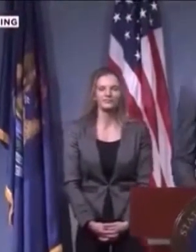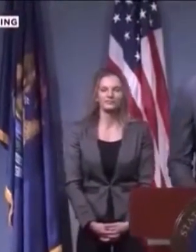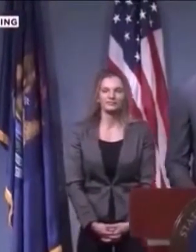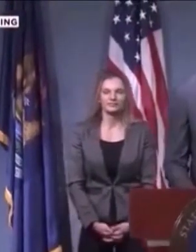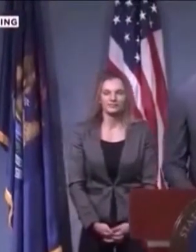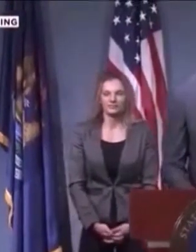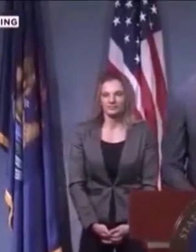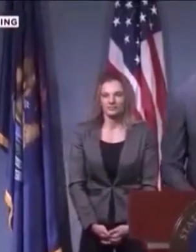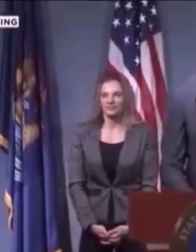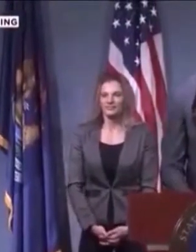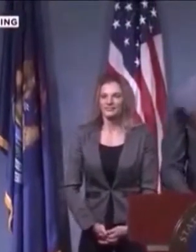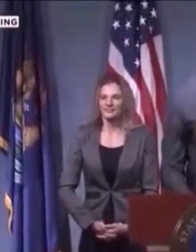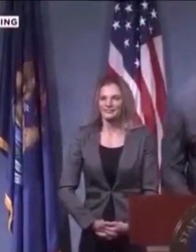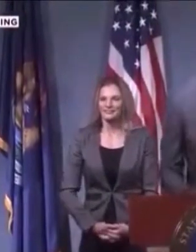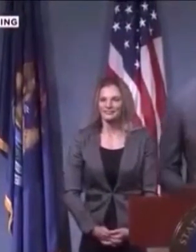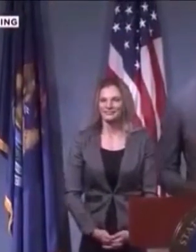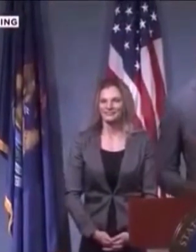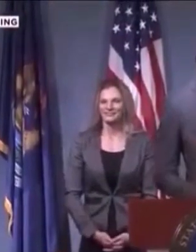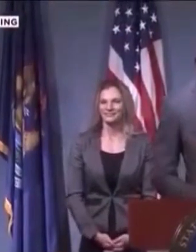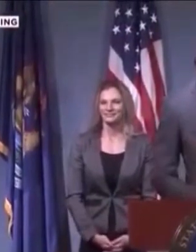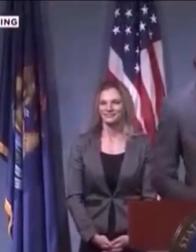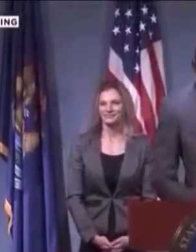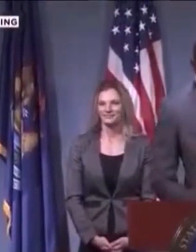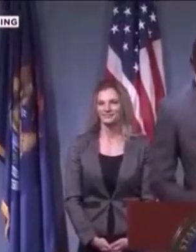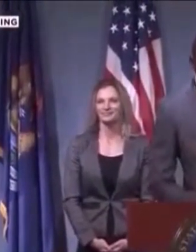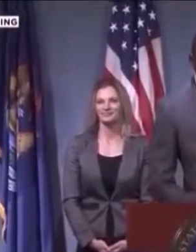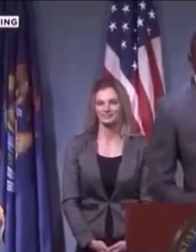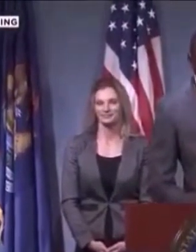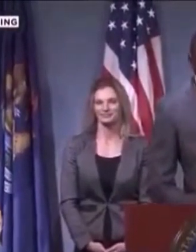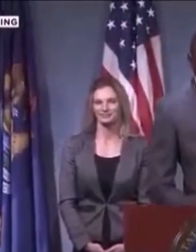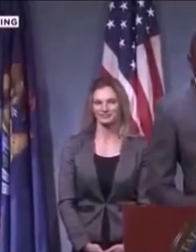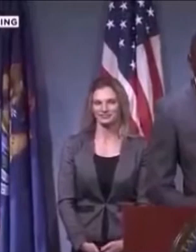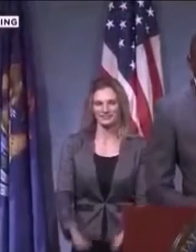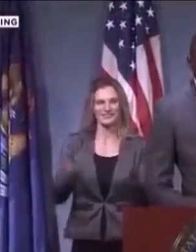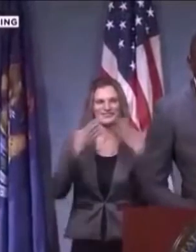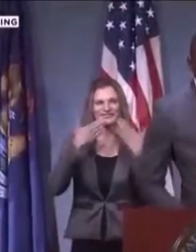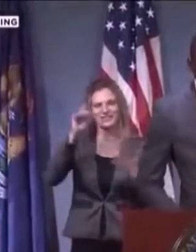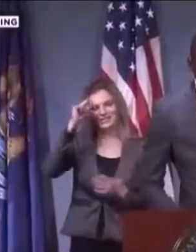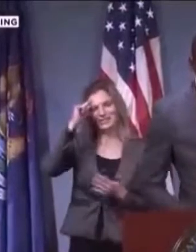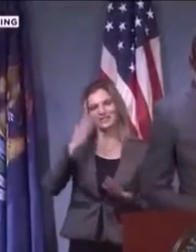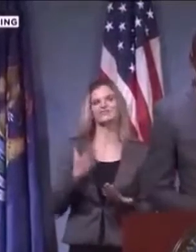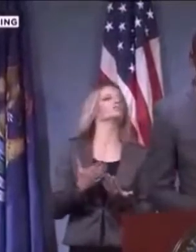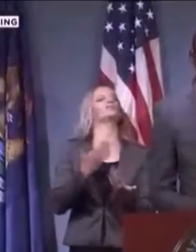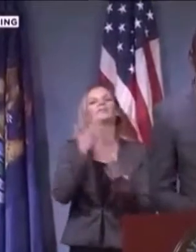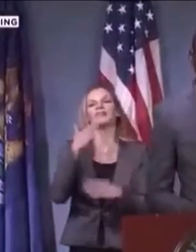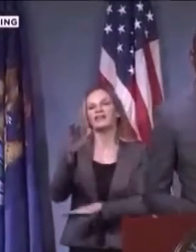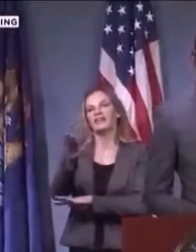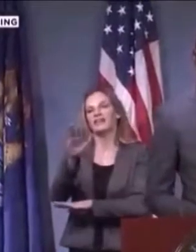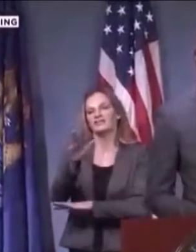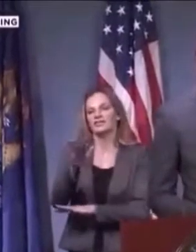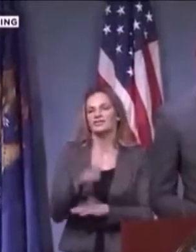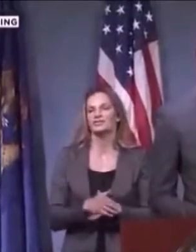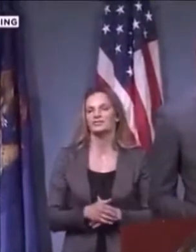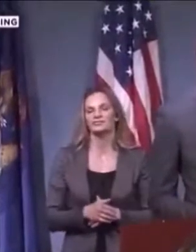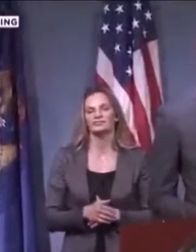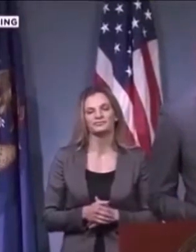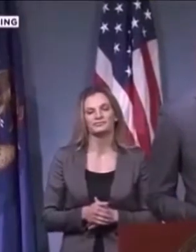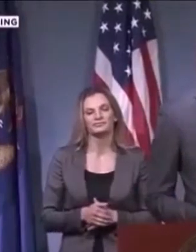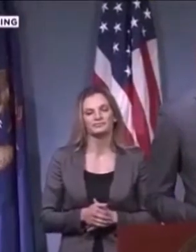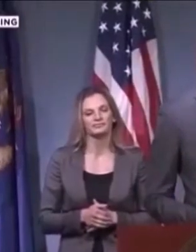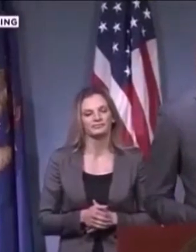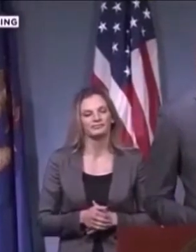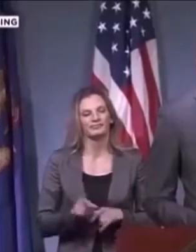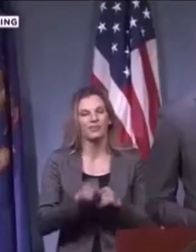politicians, she's trying to keep voters because right now she's very unpopular in our state. Lieutenant governor, who once again is black, said that